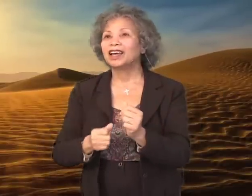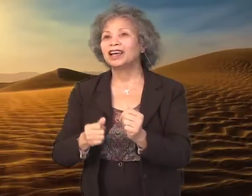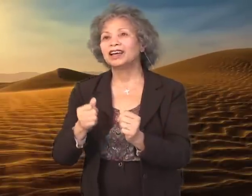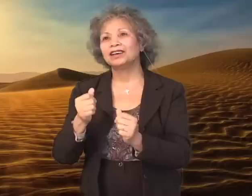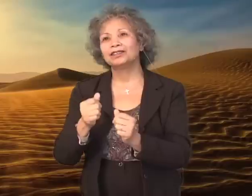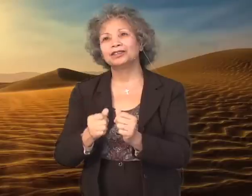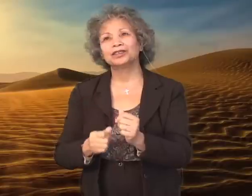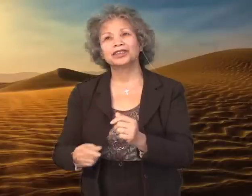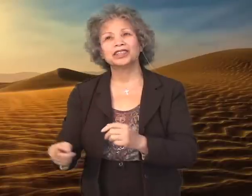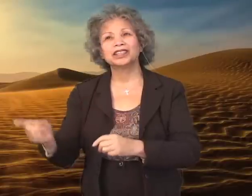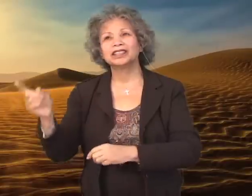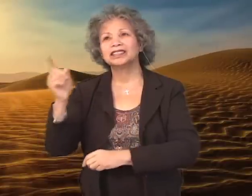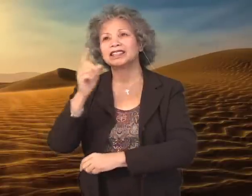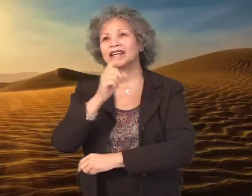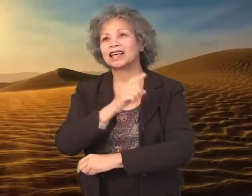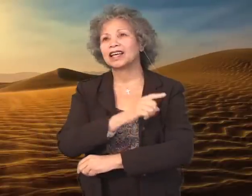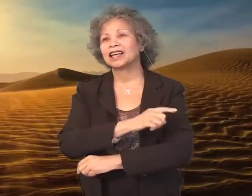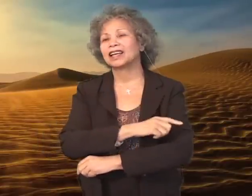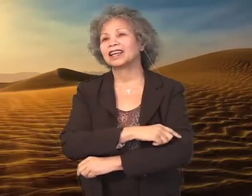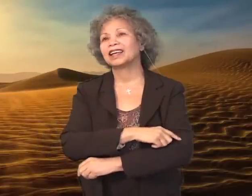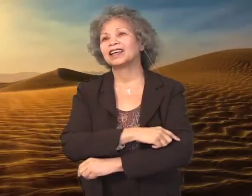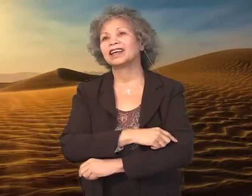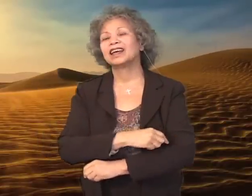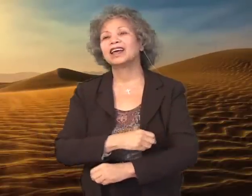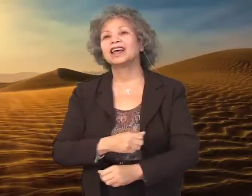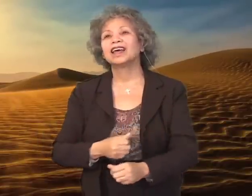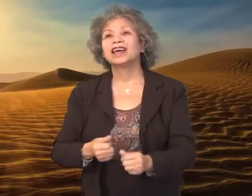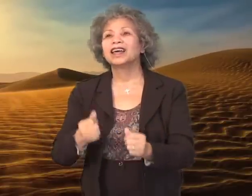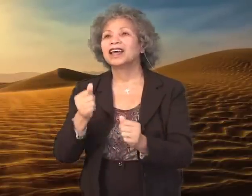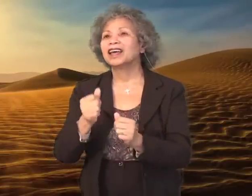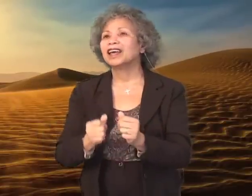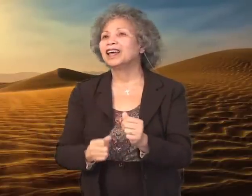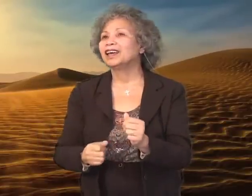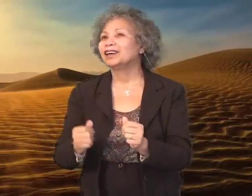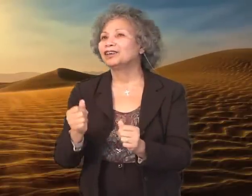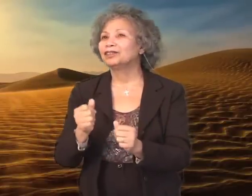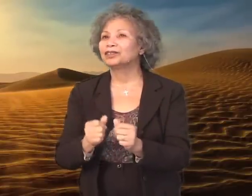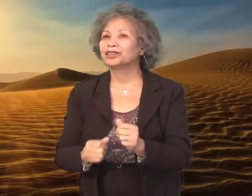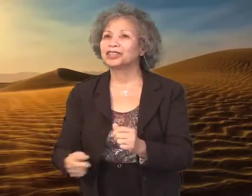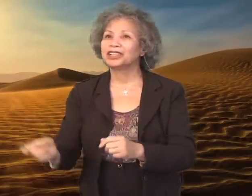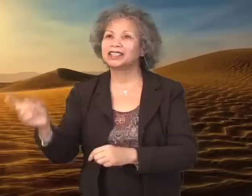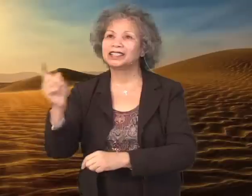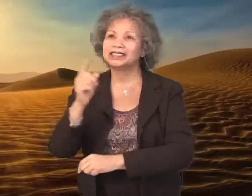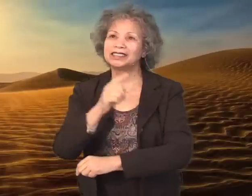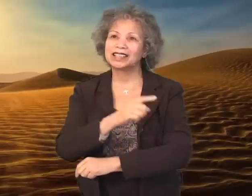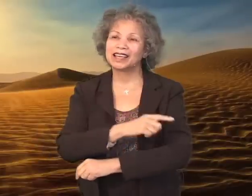every day, every day,